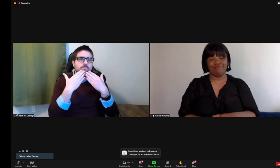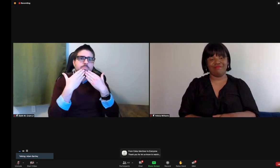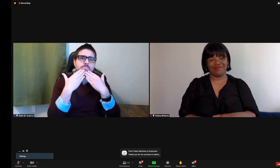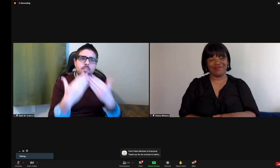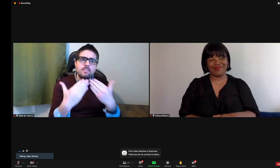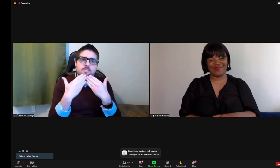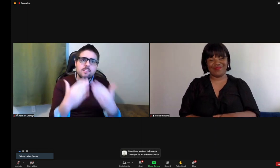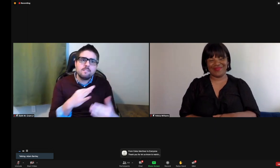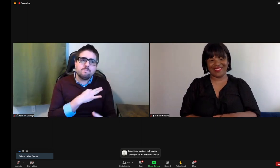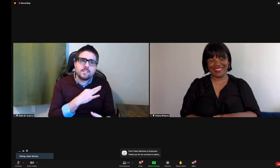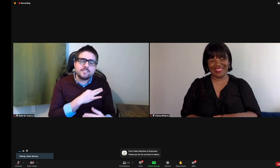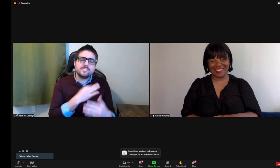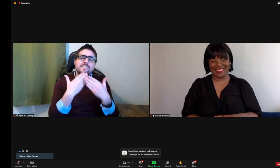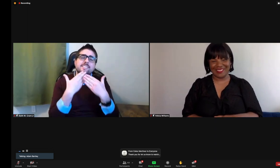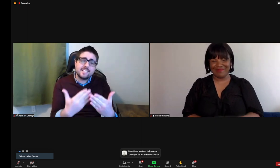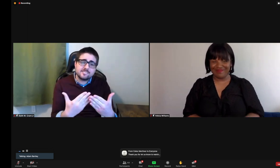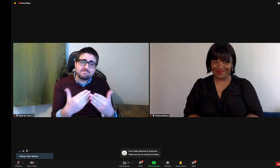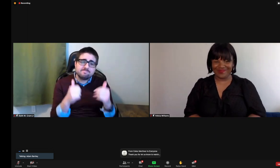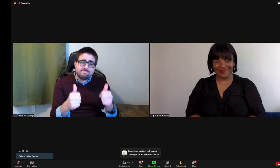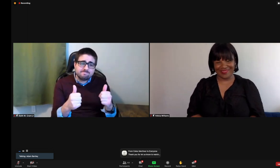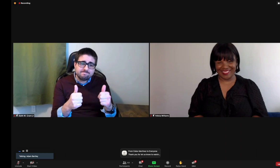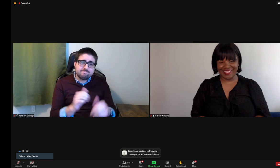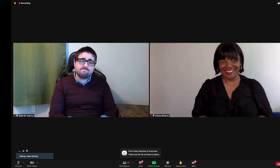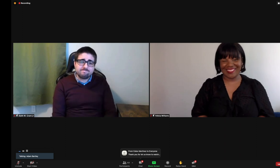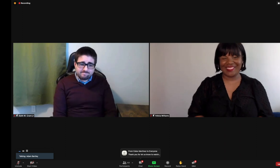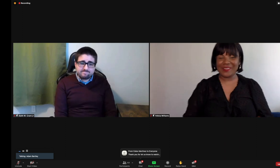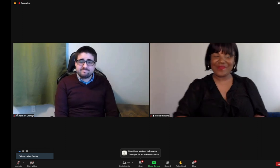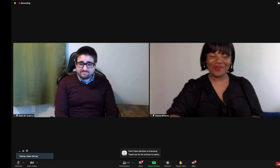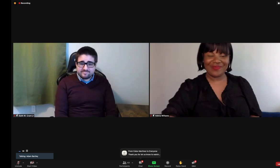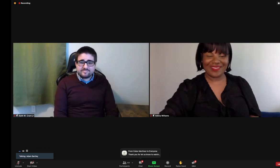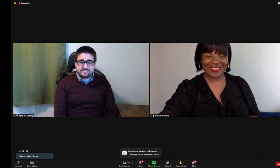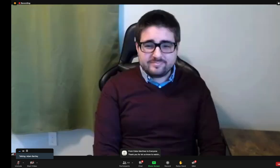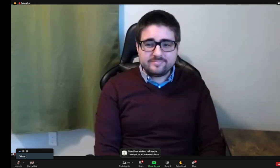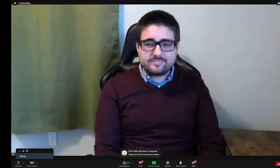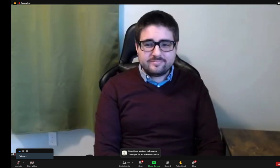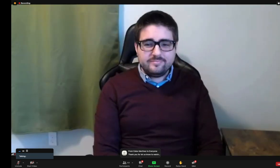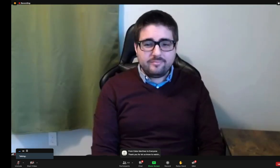authentically bring to it. Thank you so much. Thank you, Felicia. Thank you.